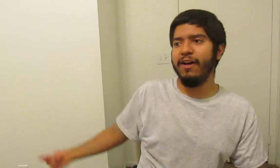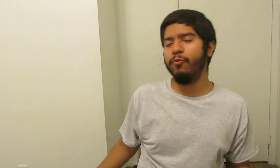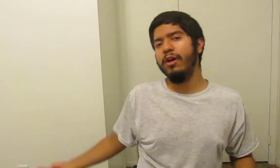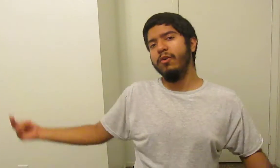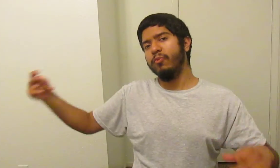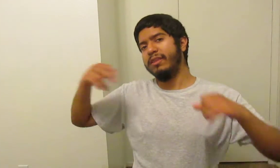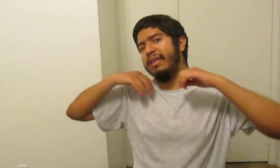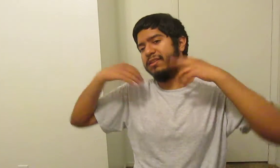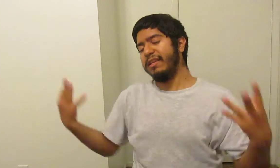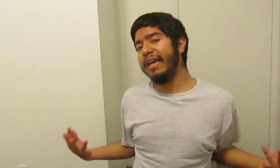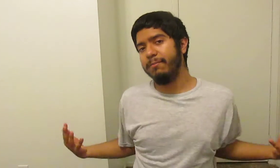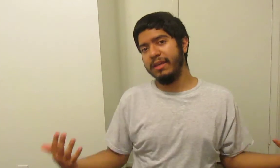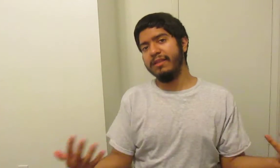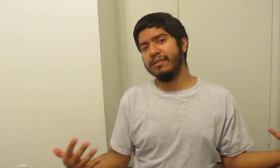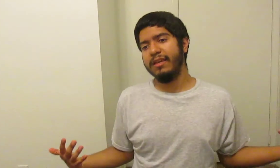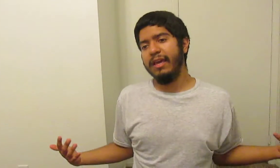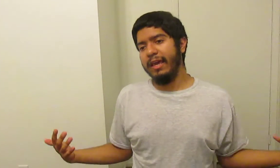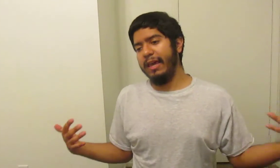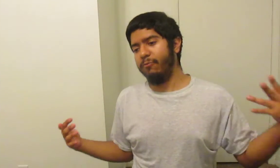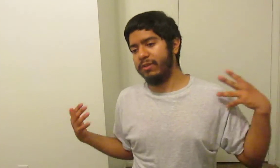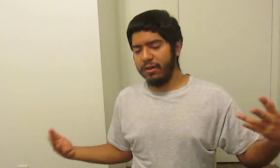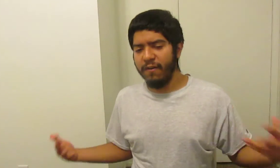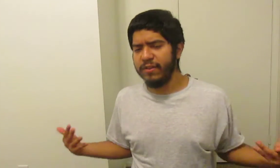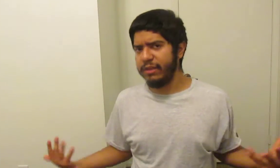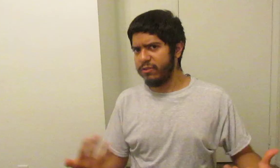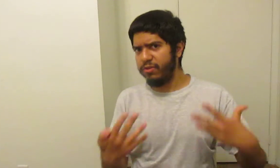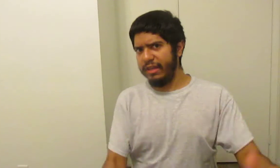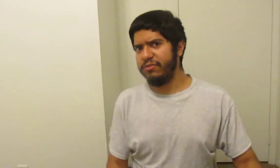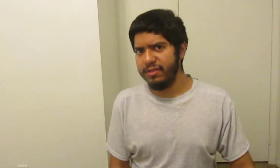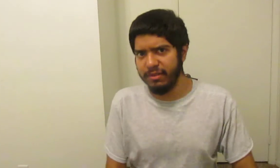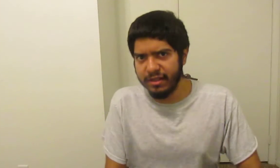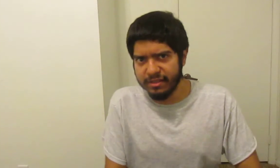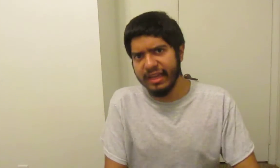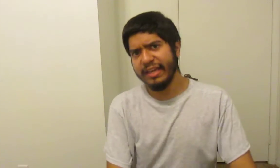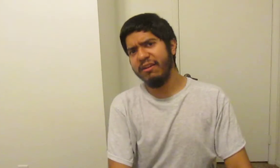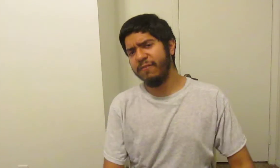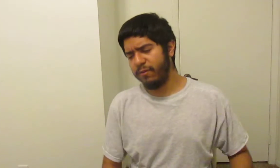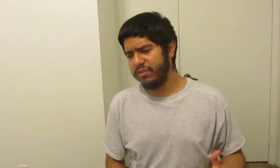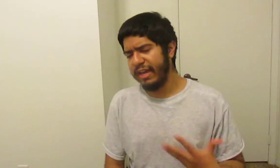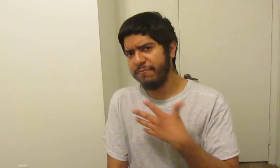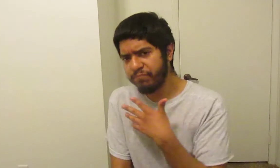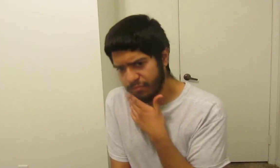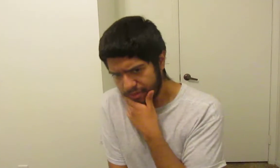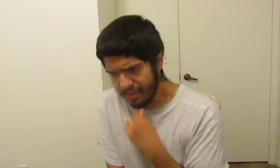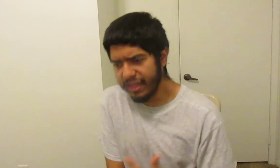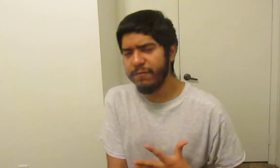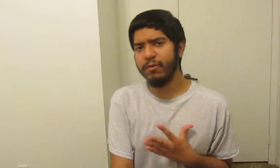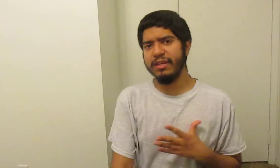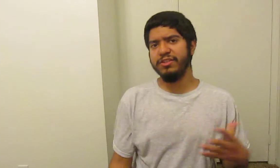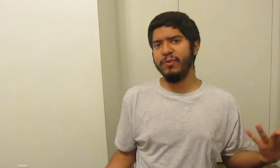with the excitement and with the conflict, it was pretty interesting because I like how in the first half, in the very release, you